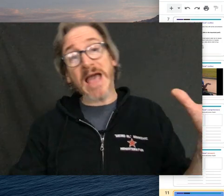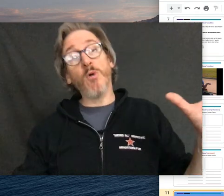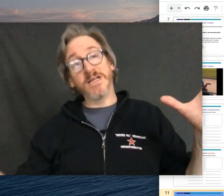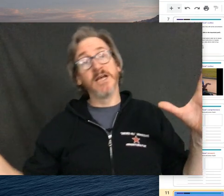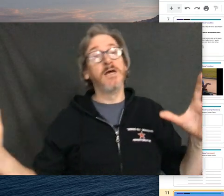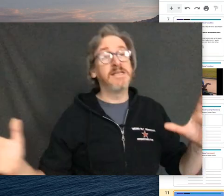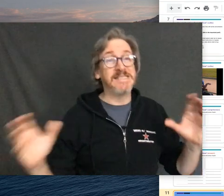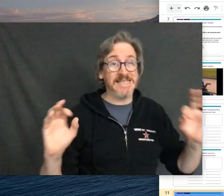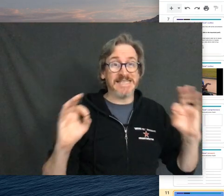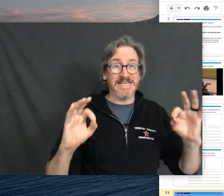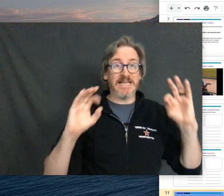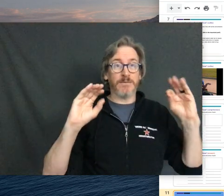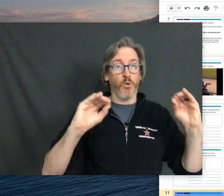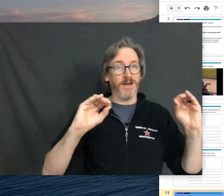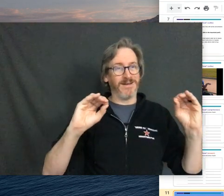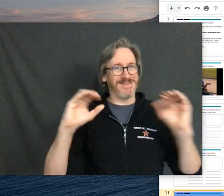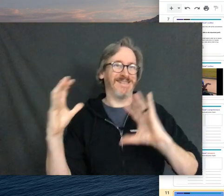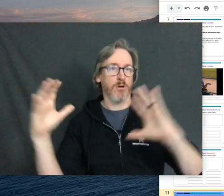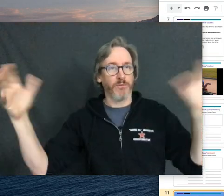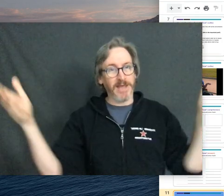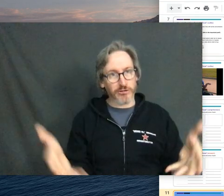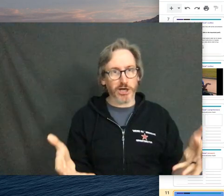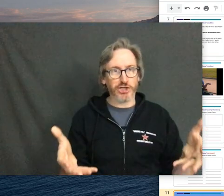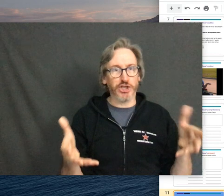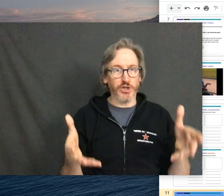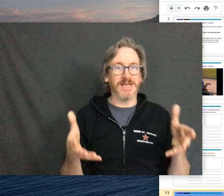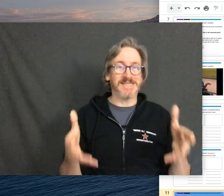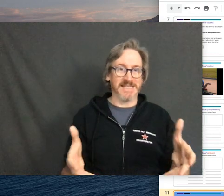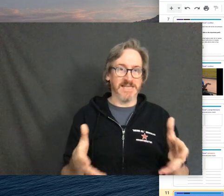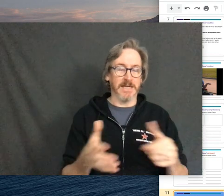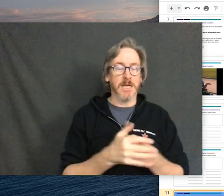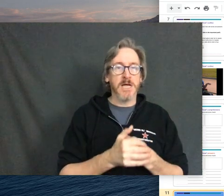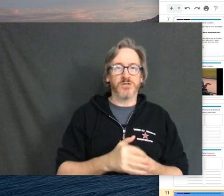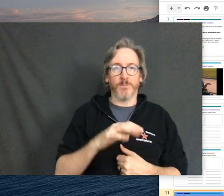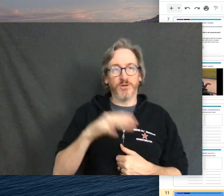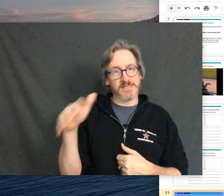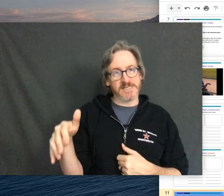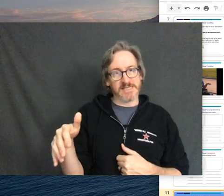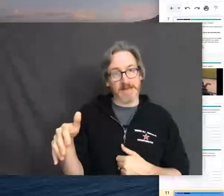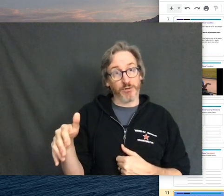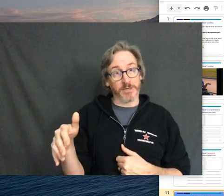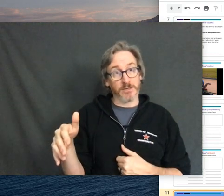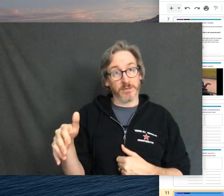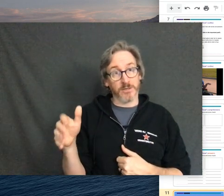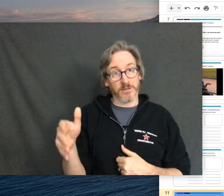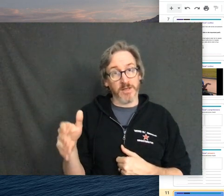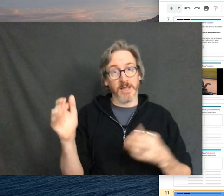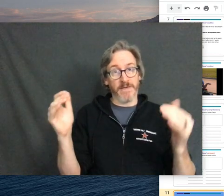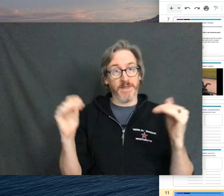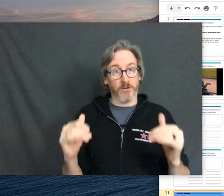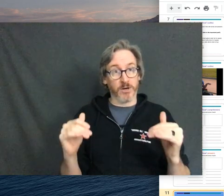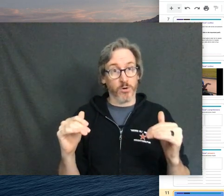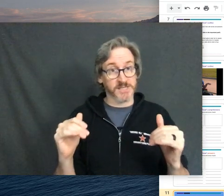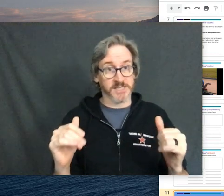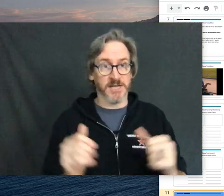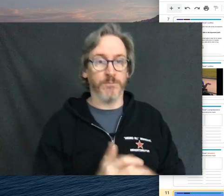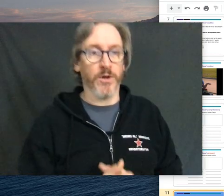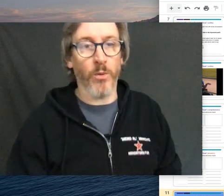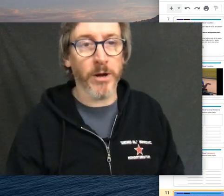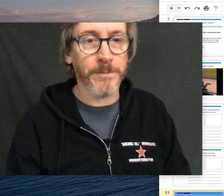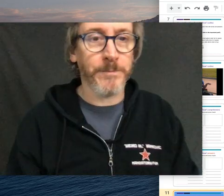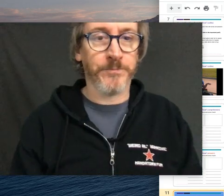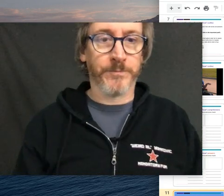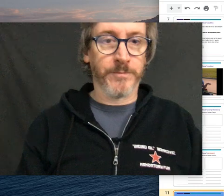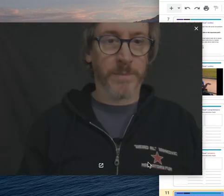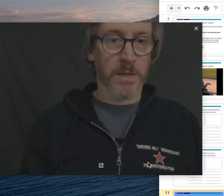So that was 16.0 introduction to unit 16. So I'll put this as a separate thing and then I'll record 16